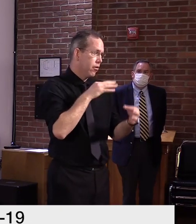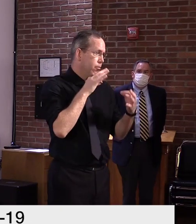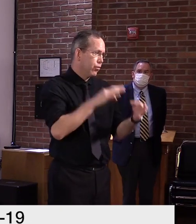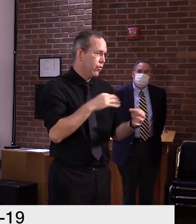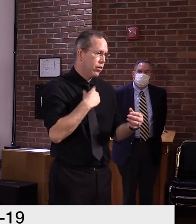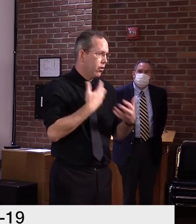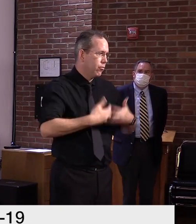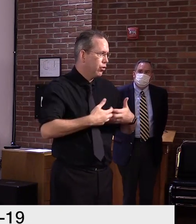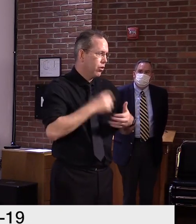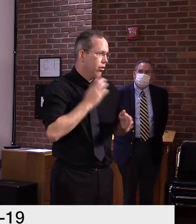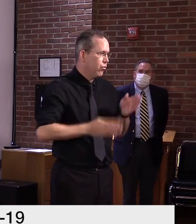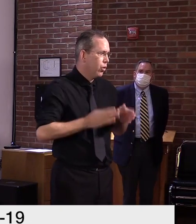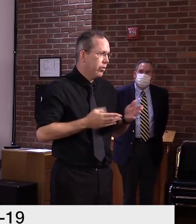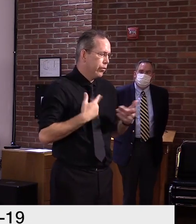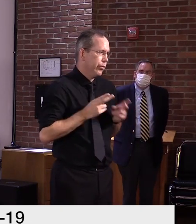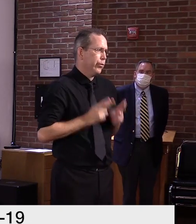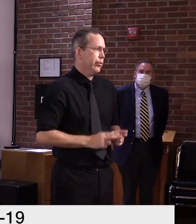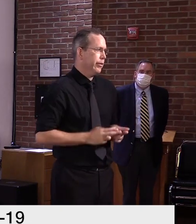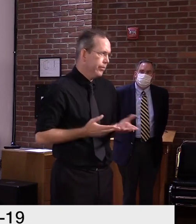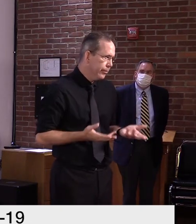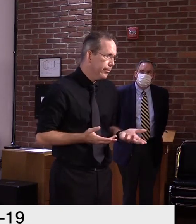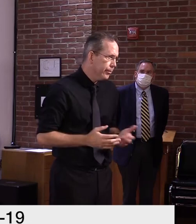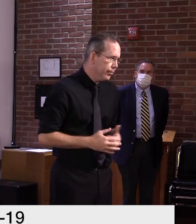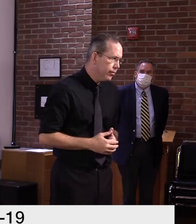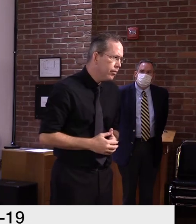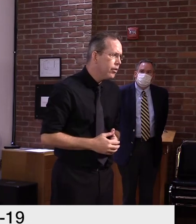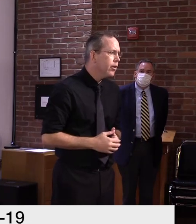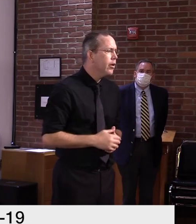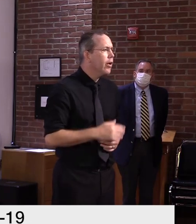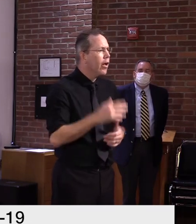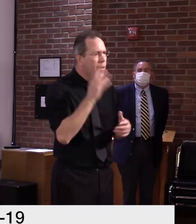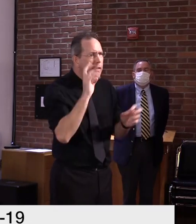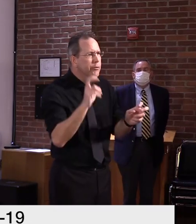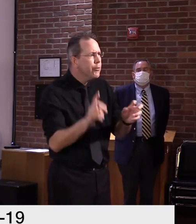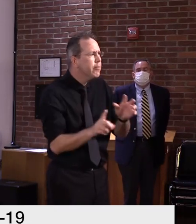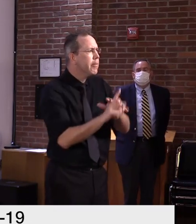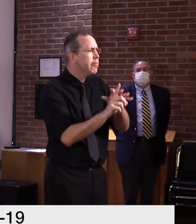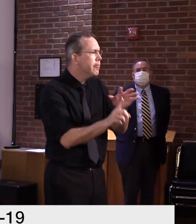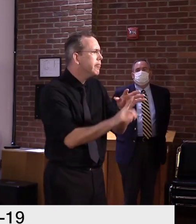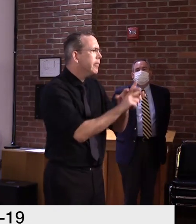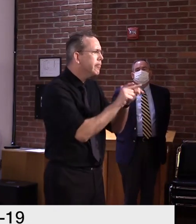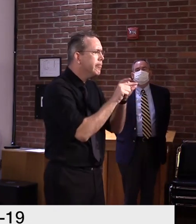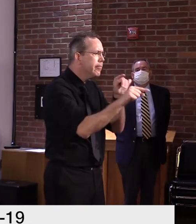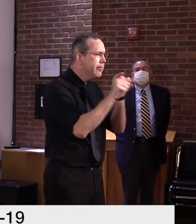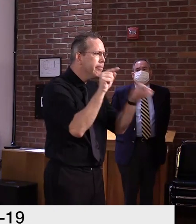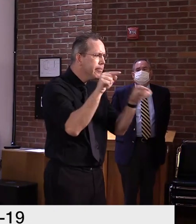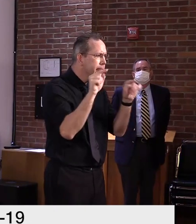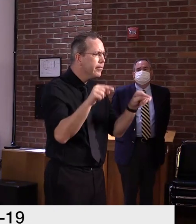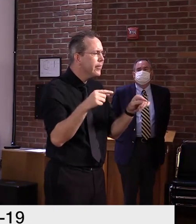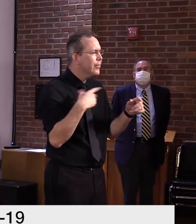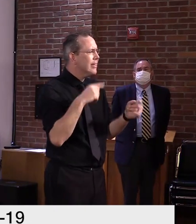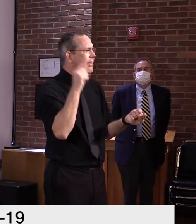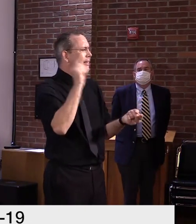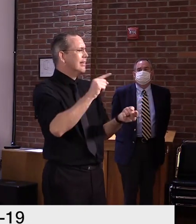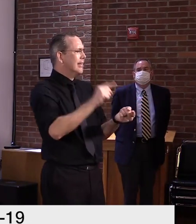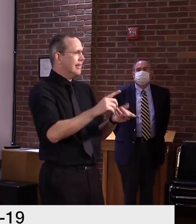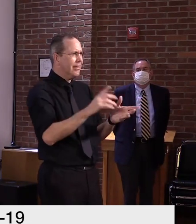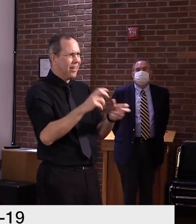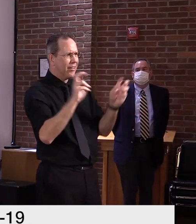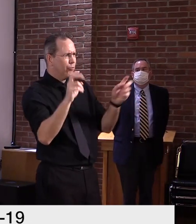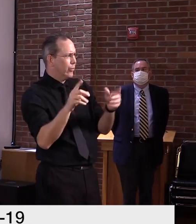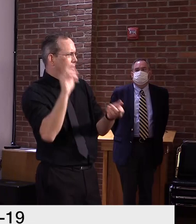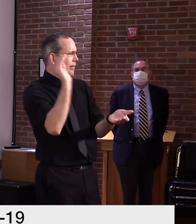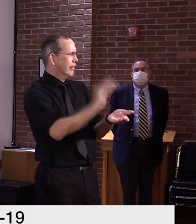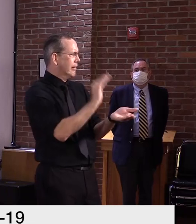there are, uh, some isolated incidents and, uh, we hope, uh, to keep them to a minimum or to eradicate them if we can.